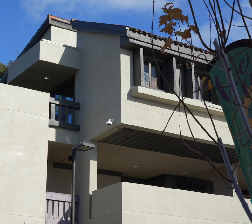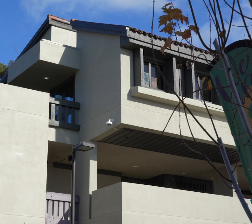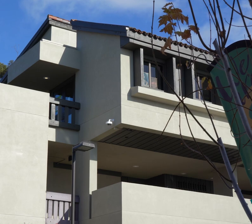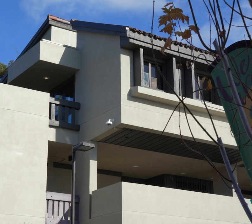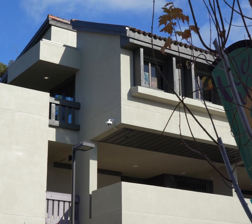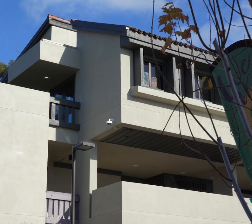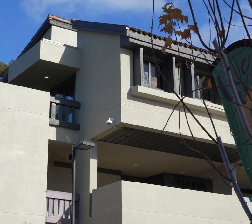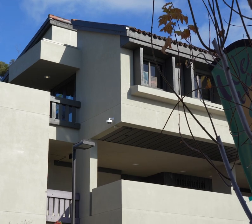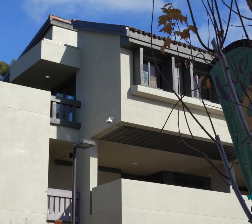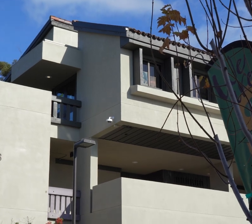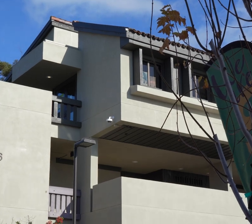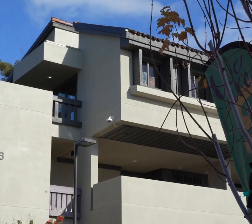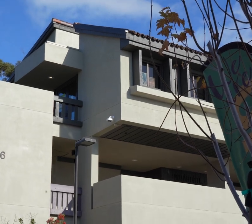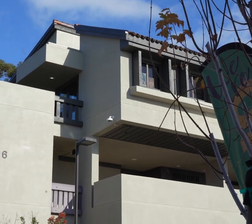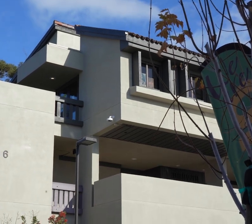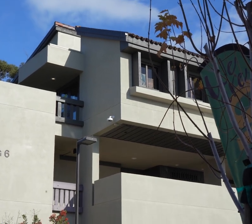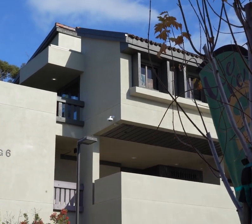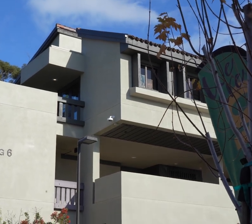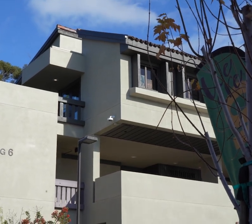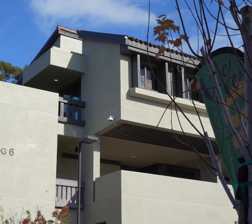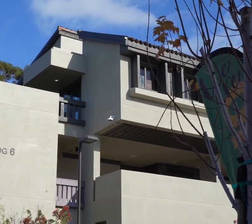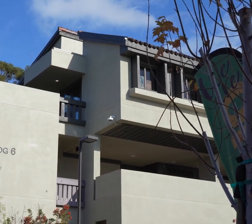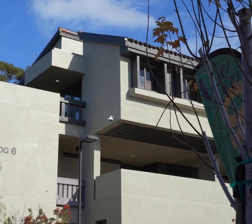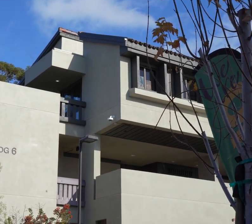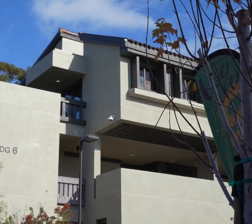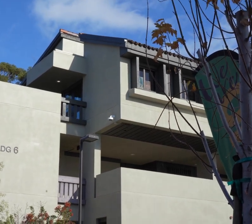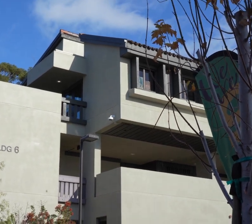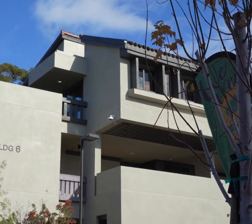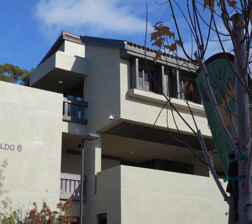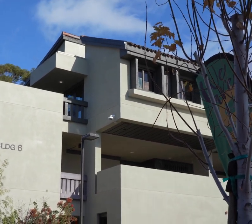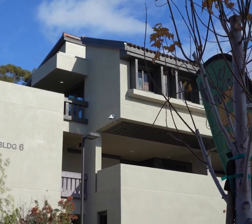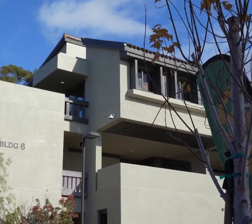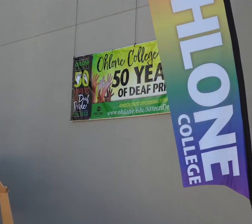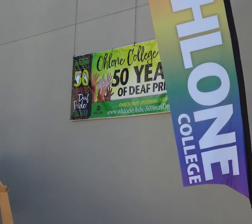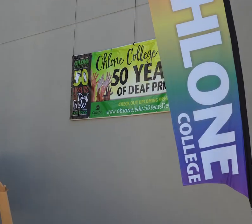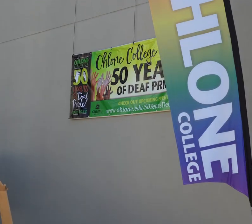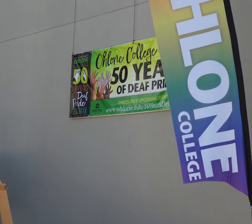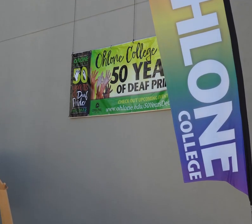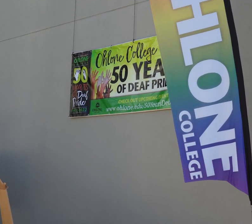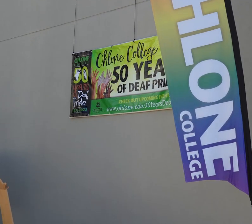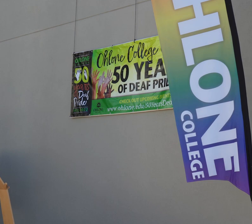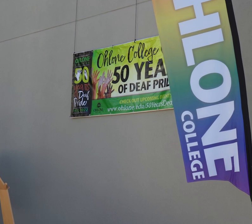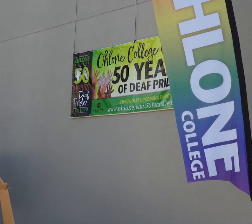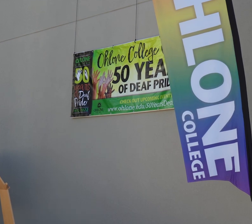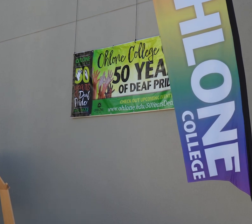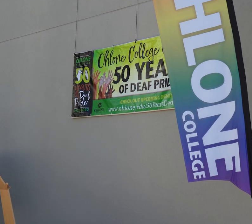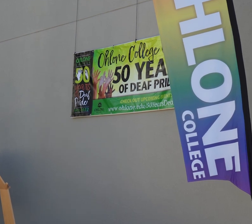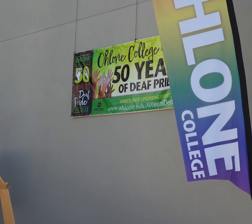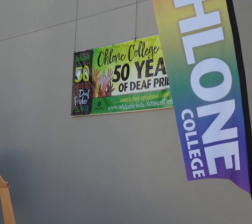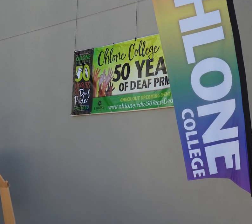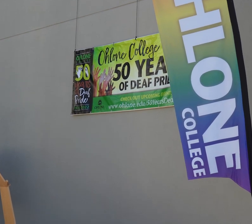From the top of Ohlone stands the Deaf Studies Division in Building 6 as they celebrate their 50-year Deaf Pride here in Ohlone.